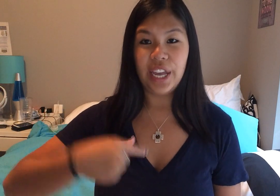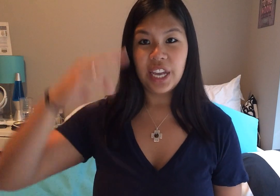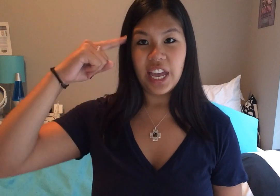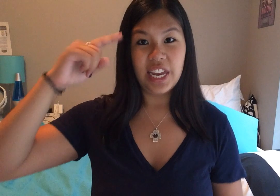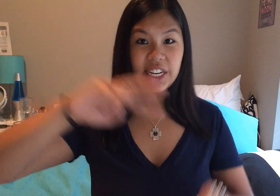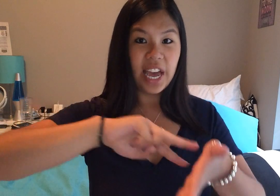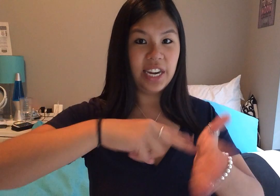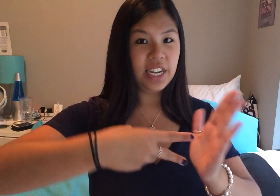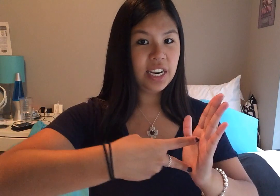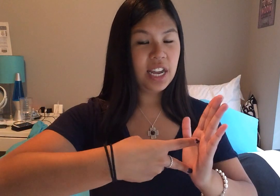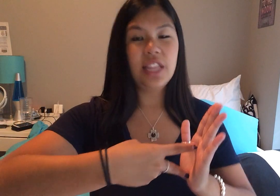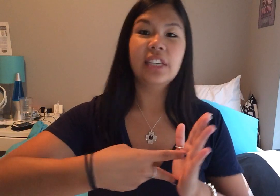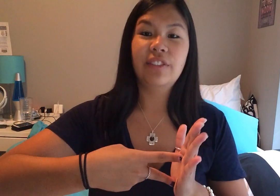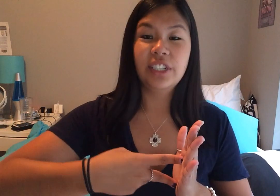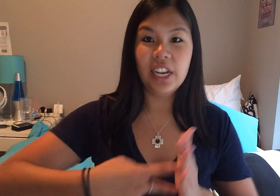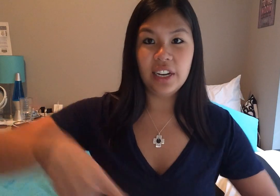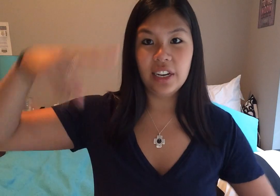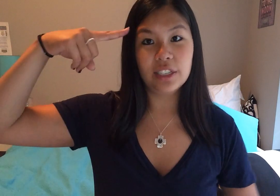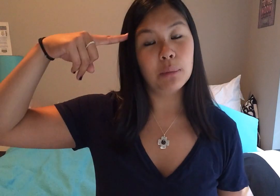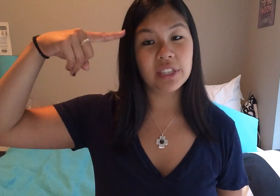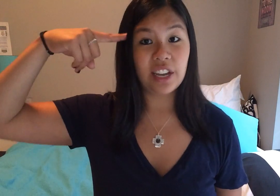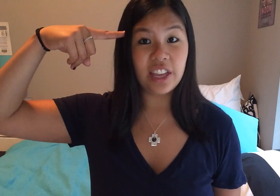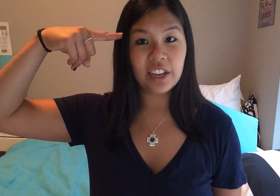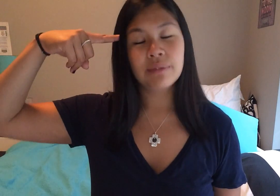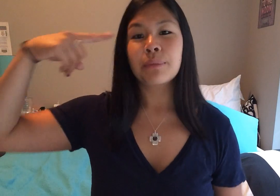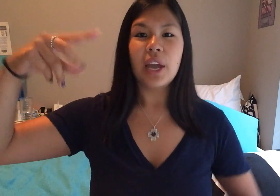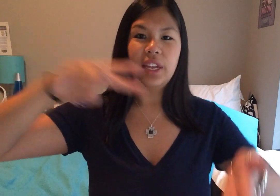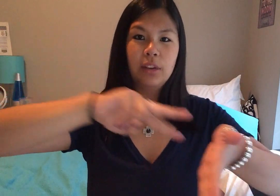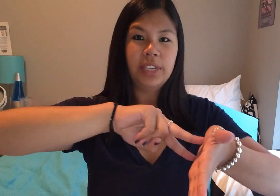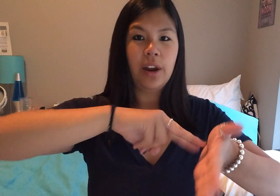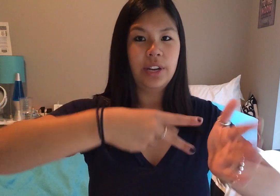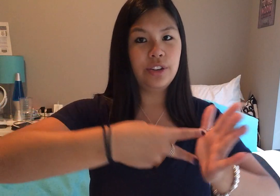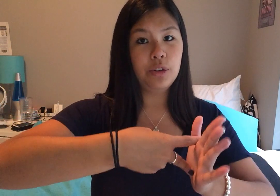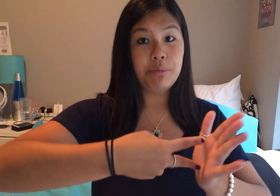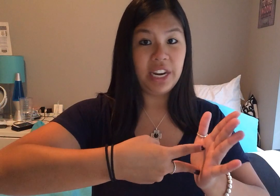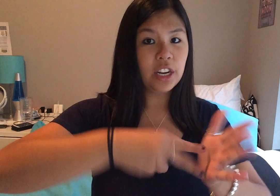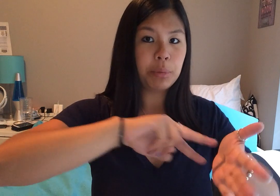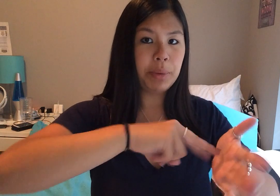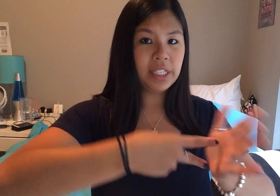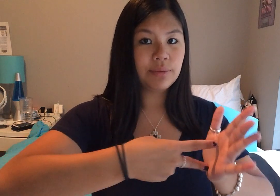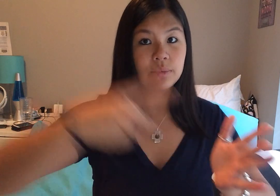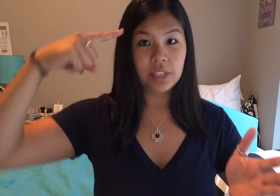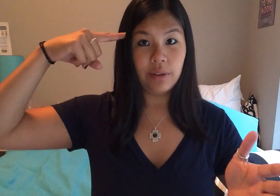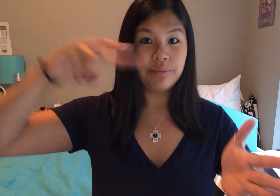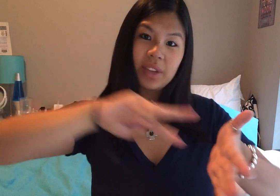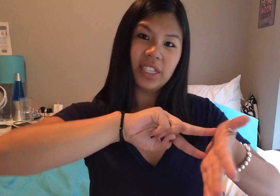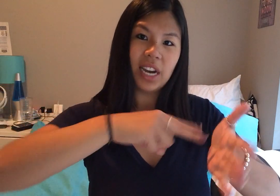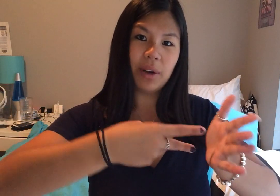intended, and the sign for intended is almost like a think, and then it comes down into meaning or purpose, so, this is not what